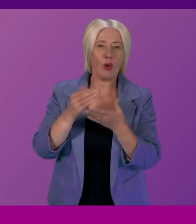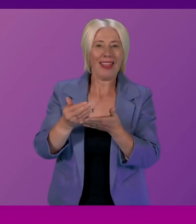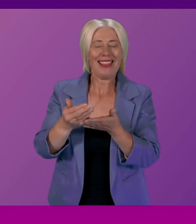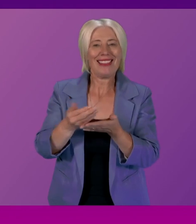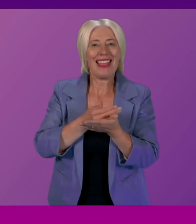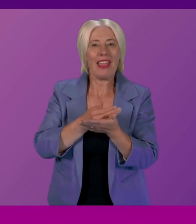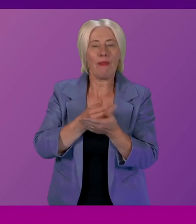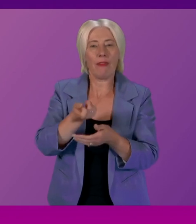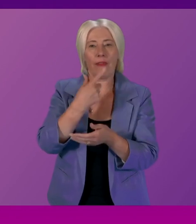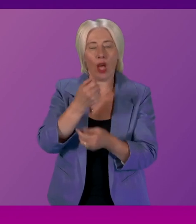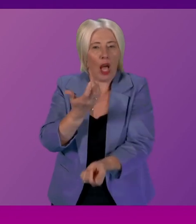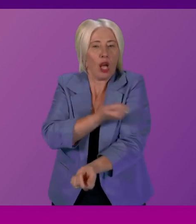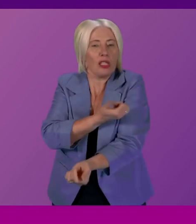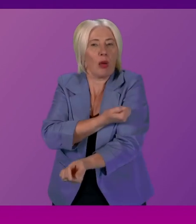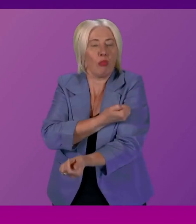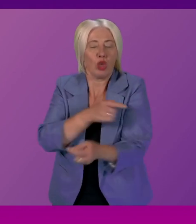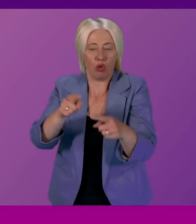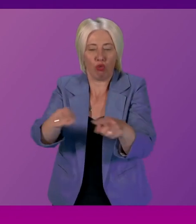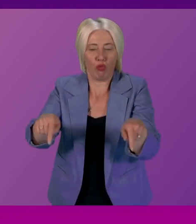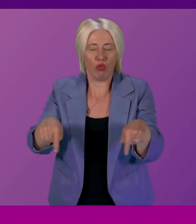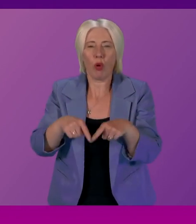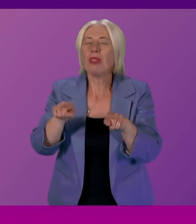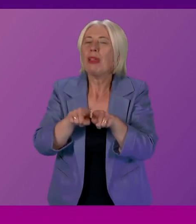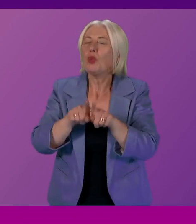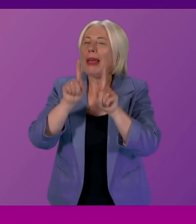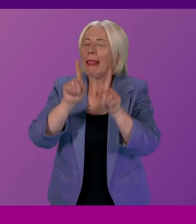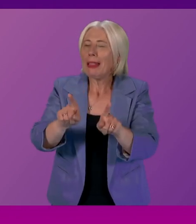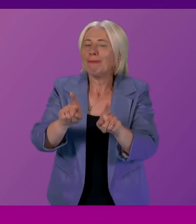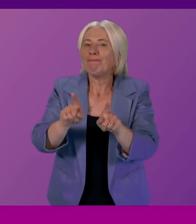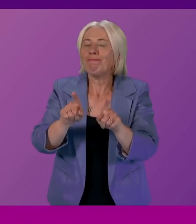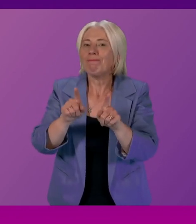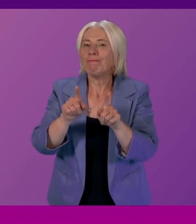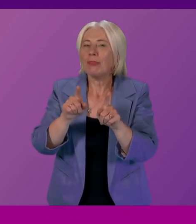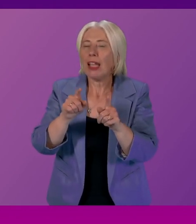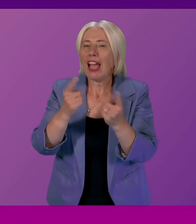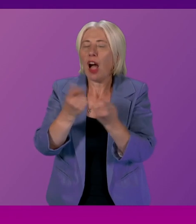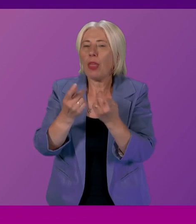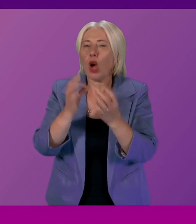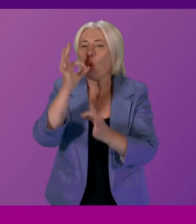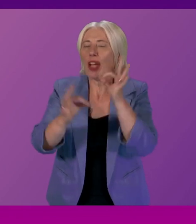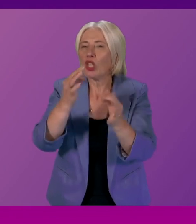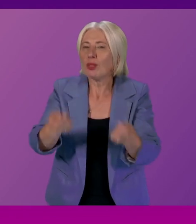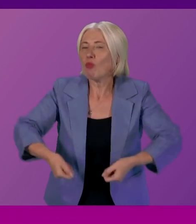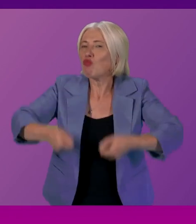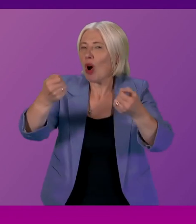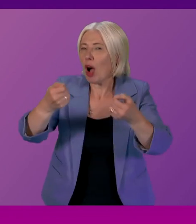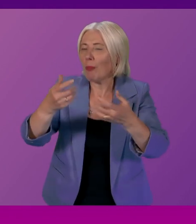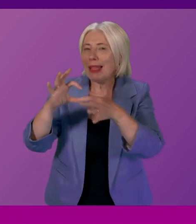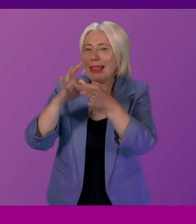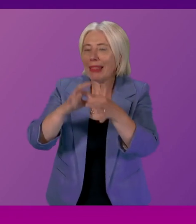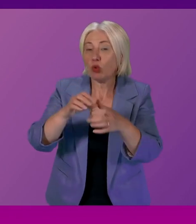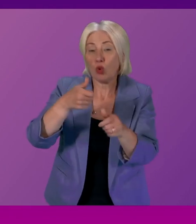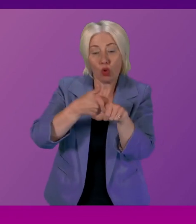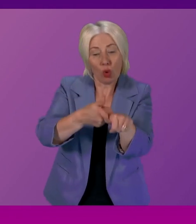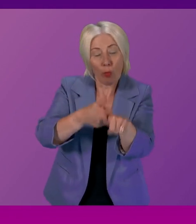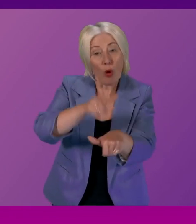but also I'd like to ask about wider questions that this has raised regarding support for people